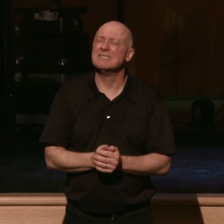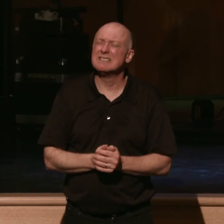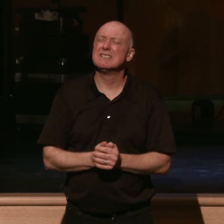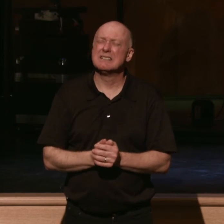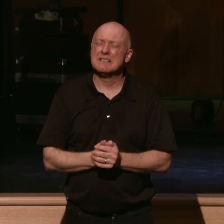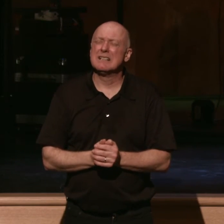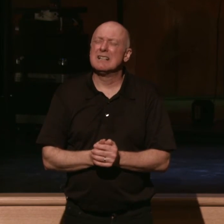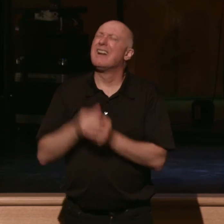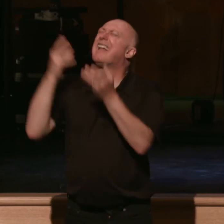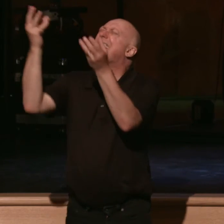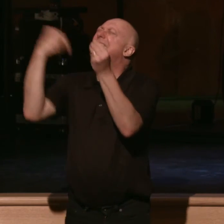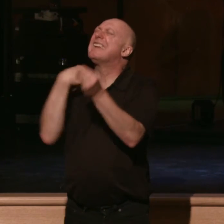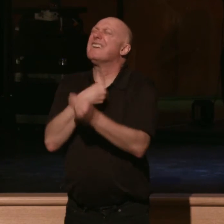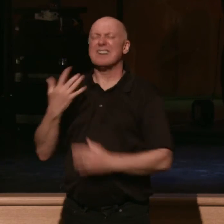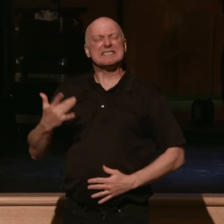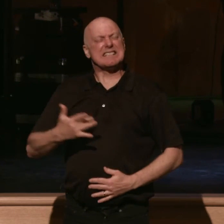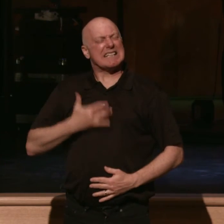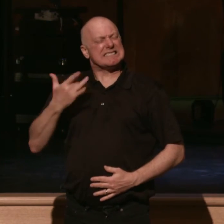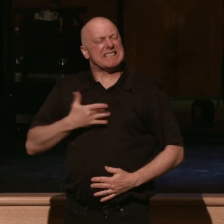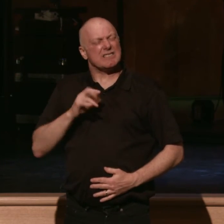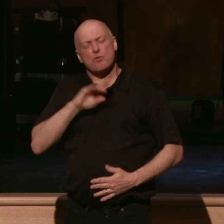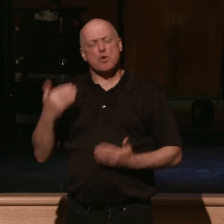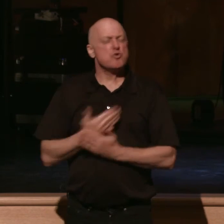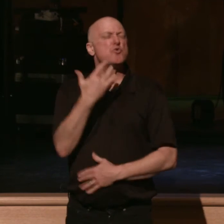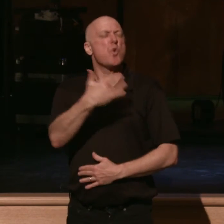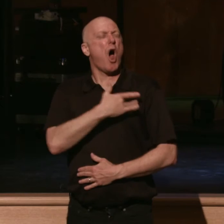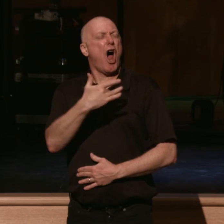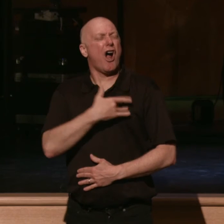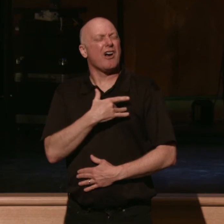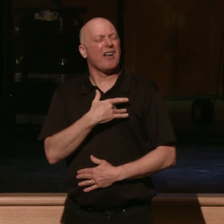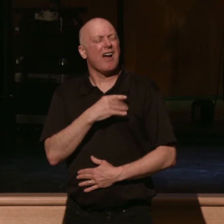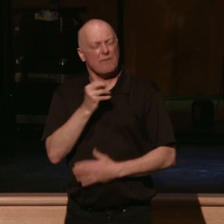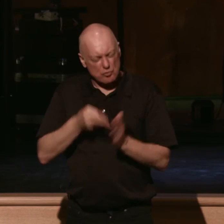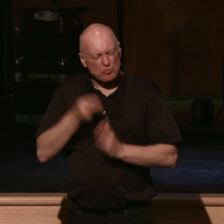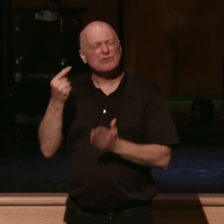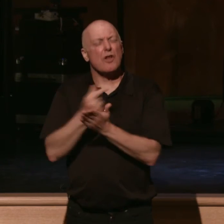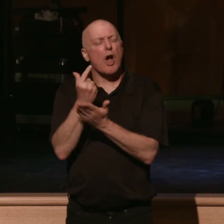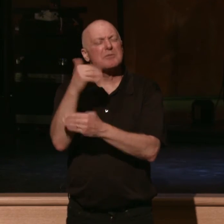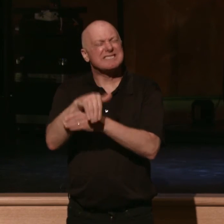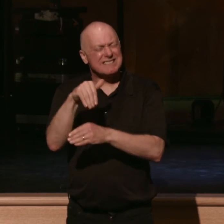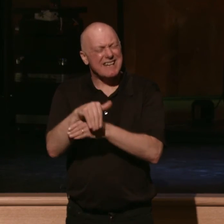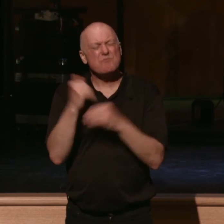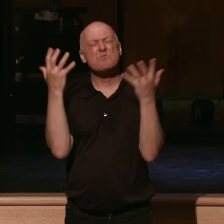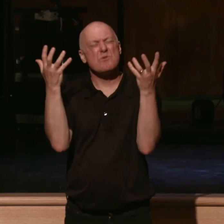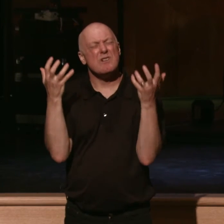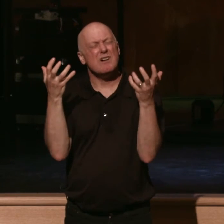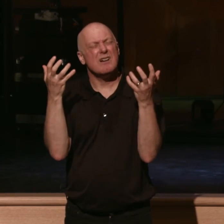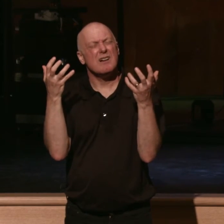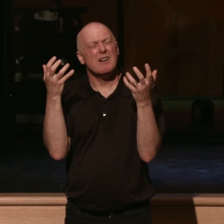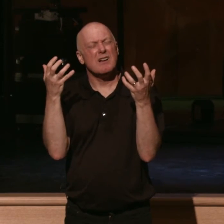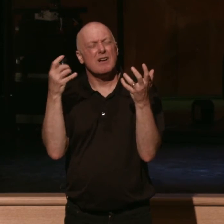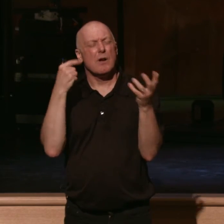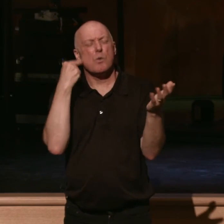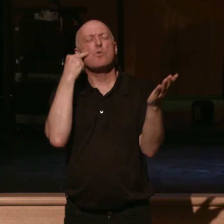give us a sense and renewed heart for the truths of the gospel tonight, of recognizing again how